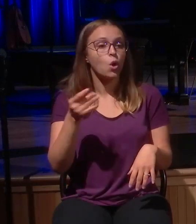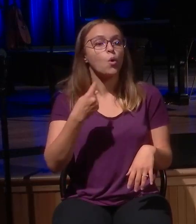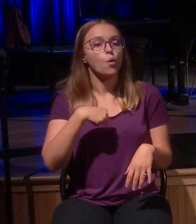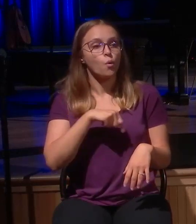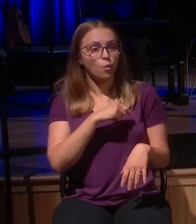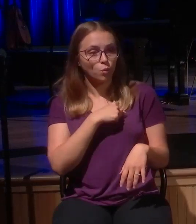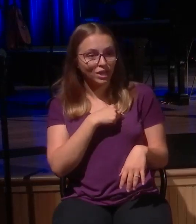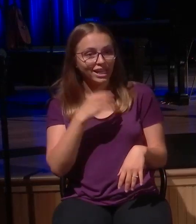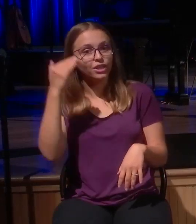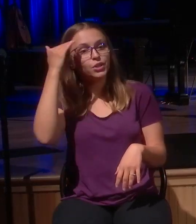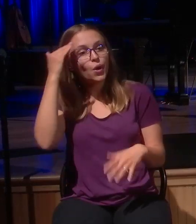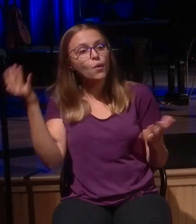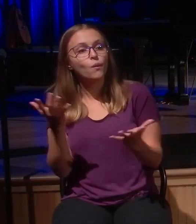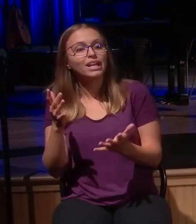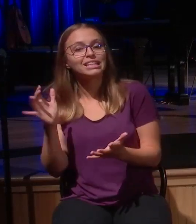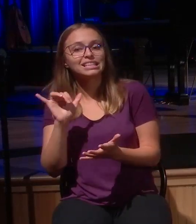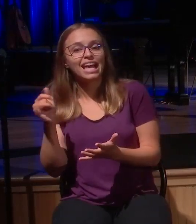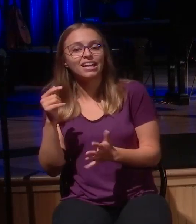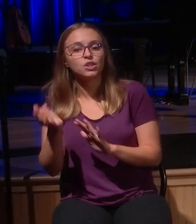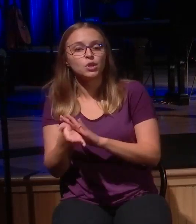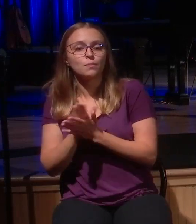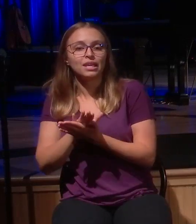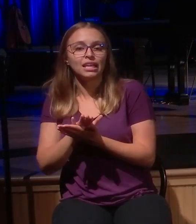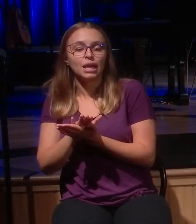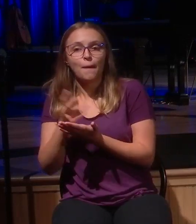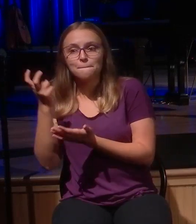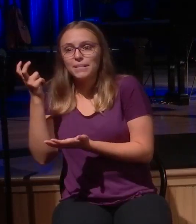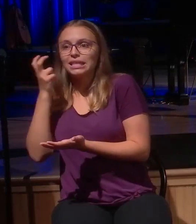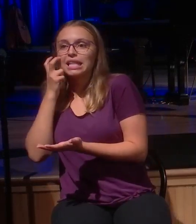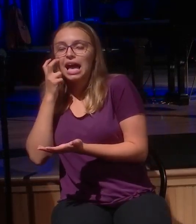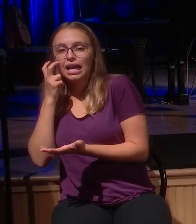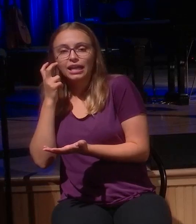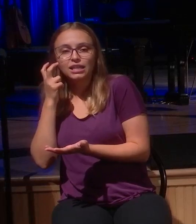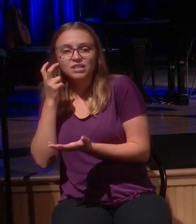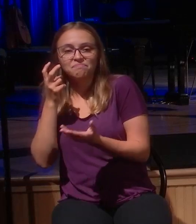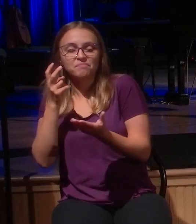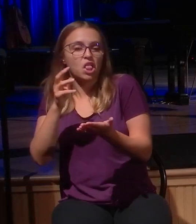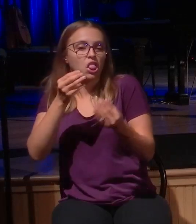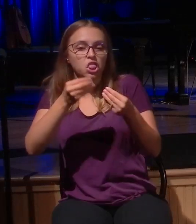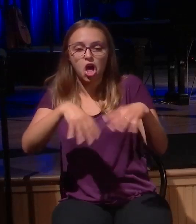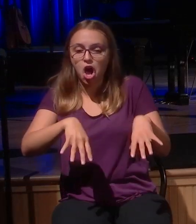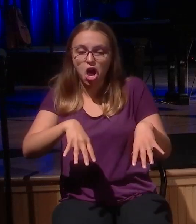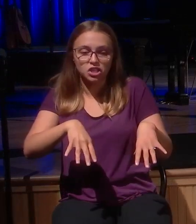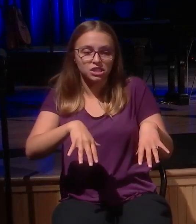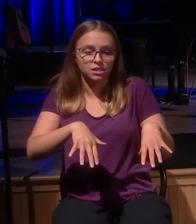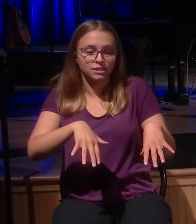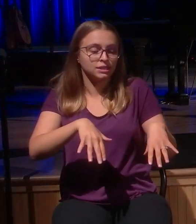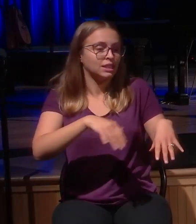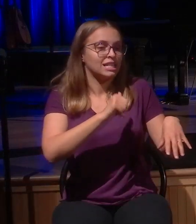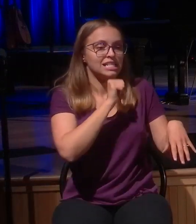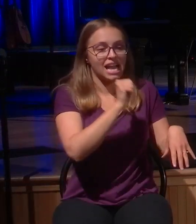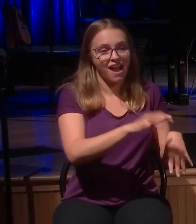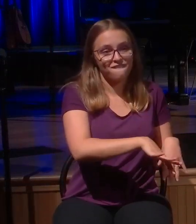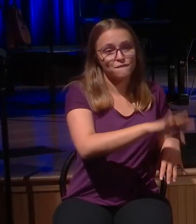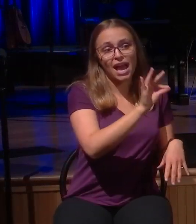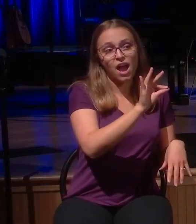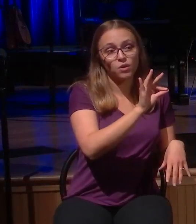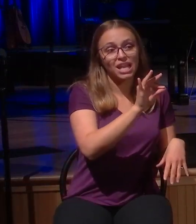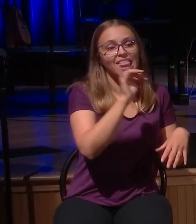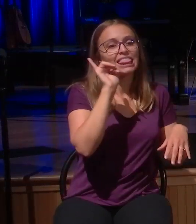see. We know what it's like to be dead but come alive, all because of the transforming work of Jesus Christ. And so that's why New Hope began, because New Hope